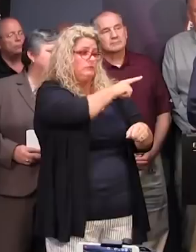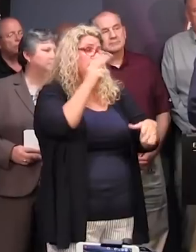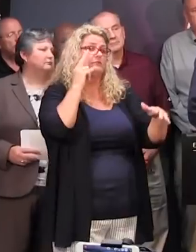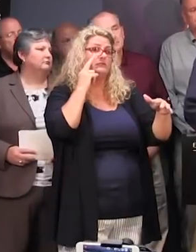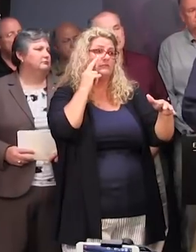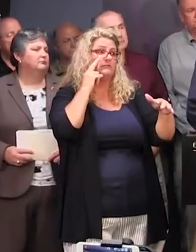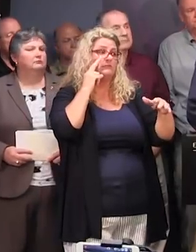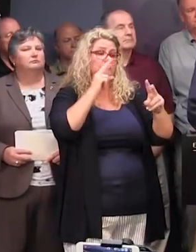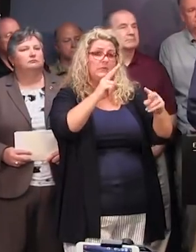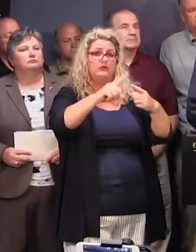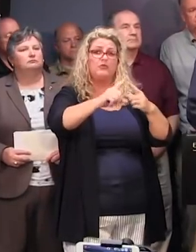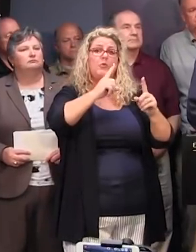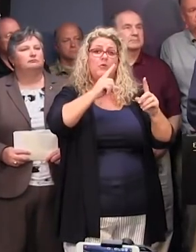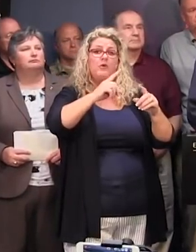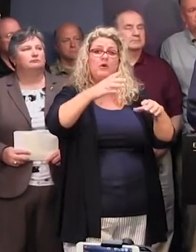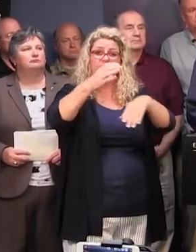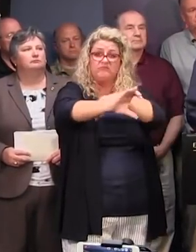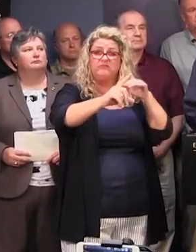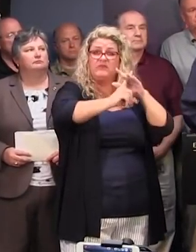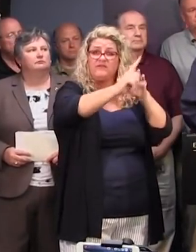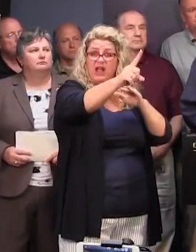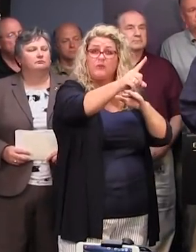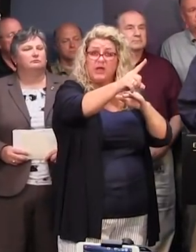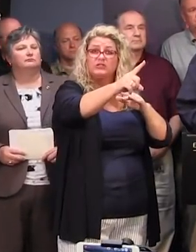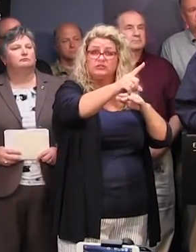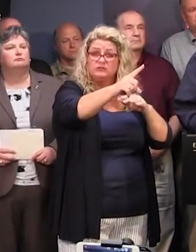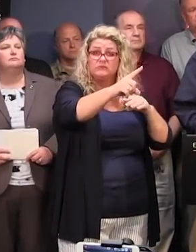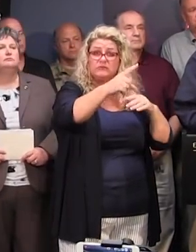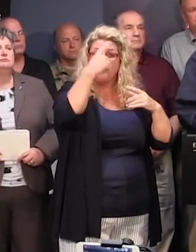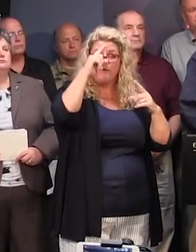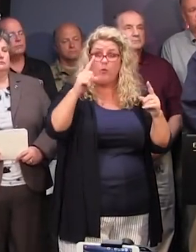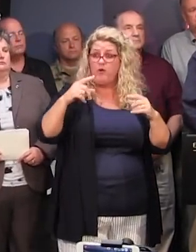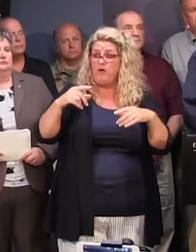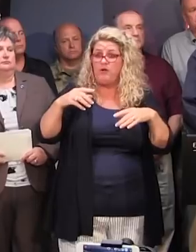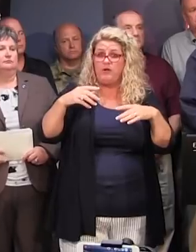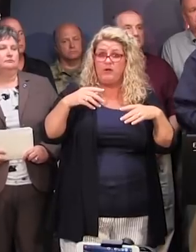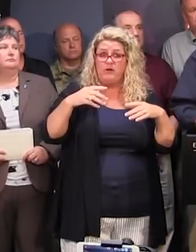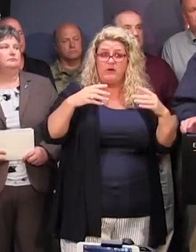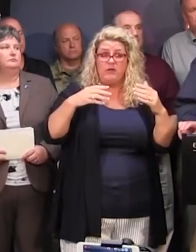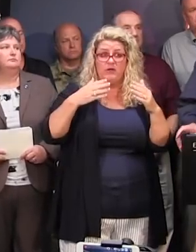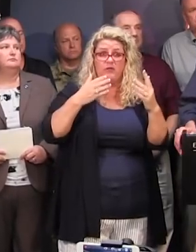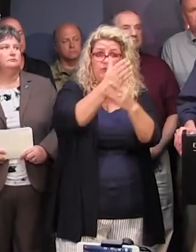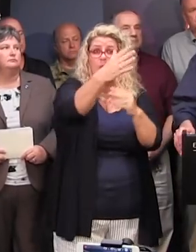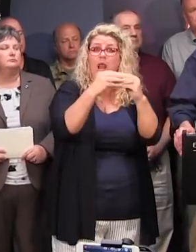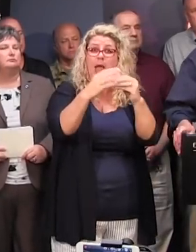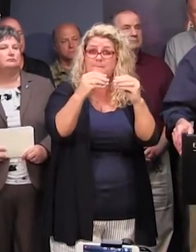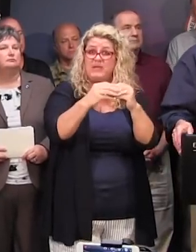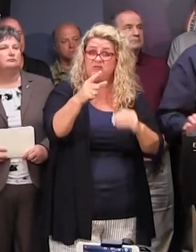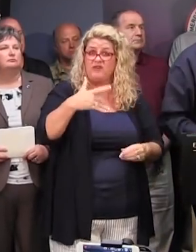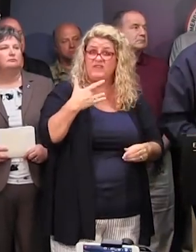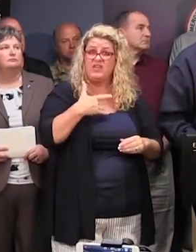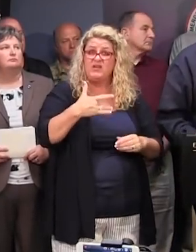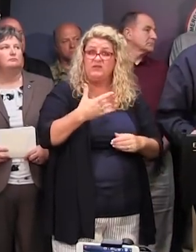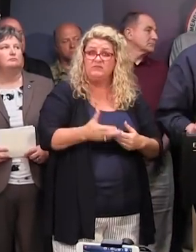ordering an evacuation of the Midlands if the storm's path continues to stay on course and pass through Columbia? As I've said, everything